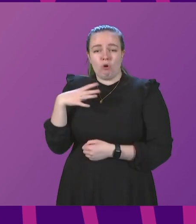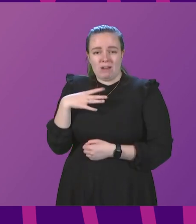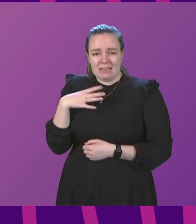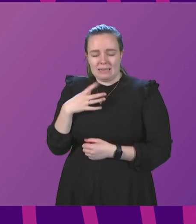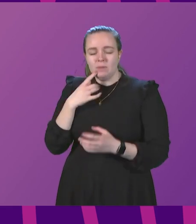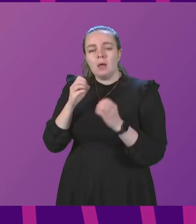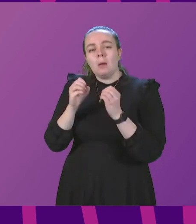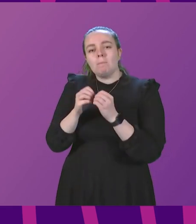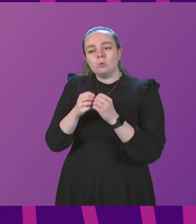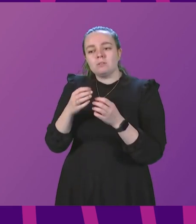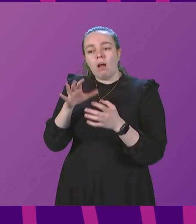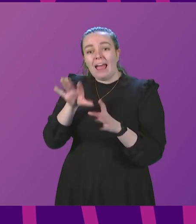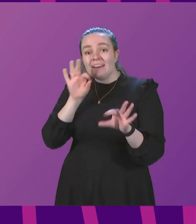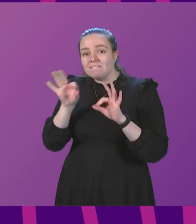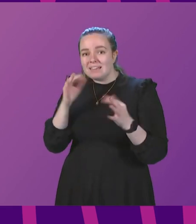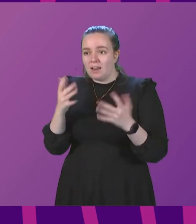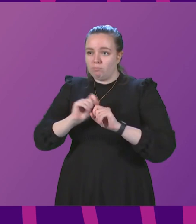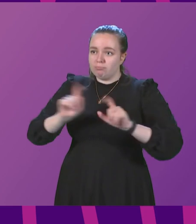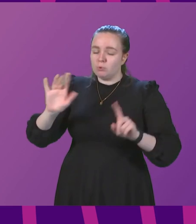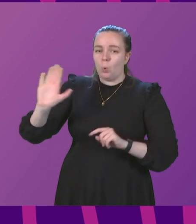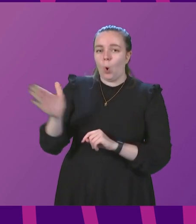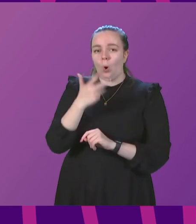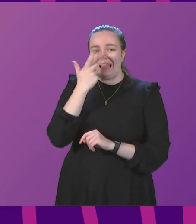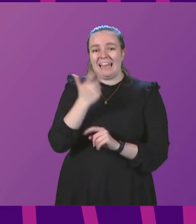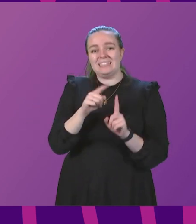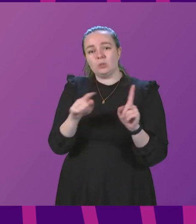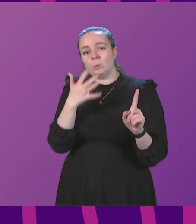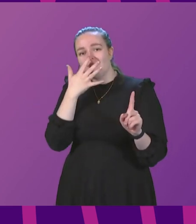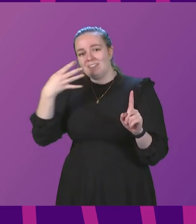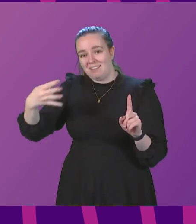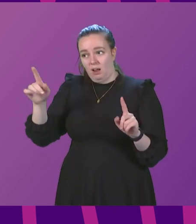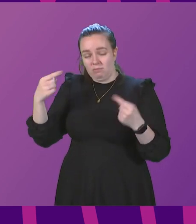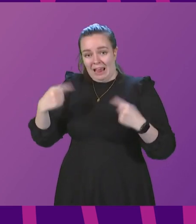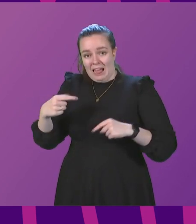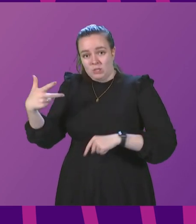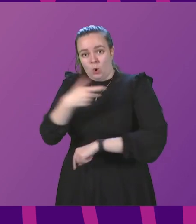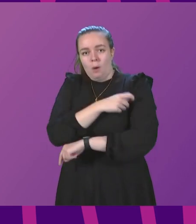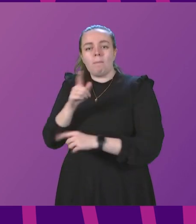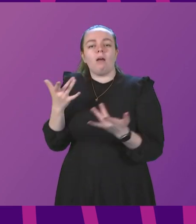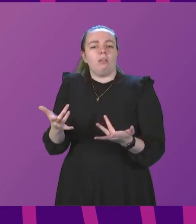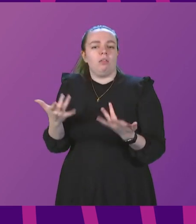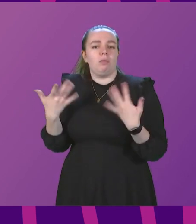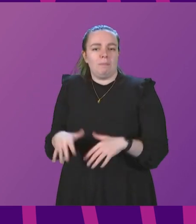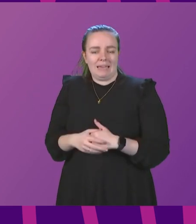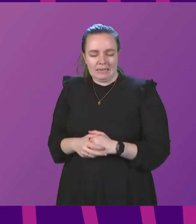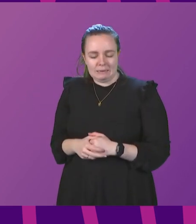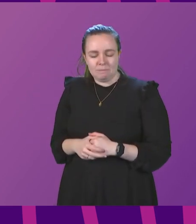invitations are now being sent to all 18 to 59-year-olds who are eligible for the booster but haven't yet had it.